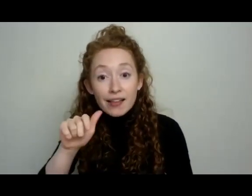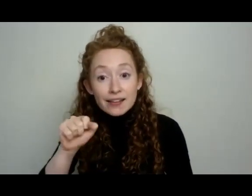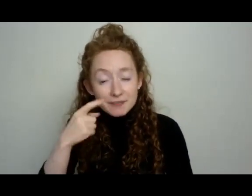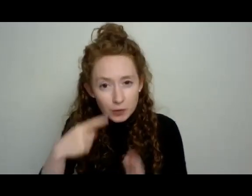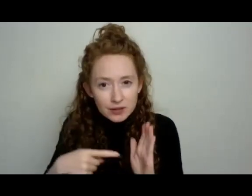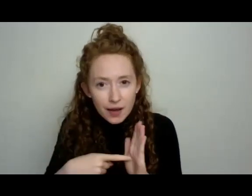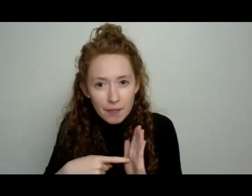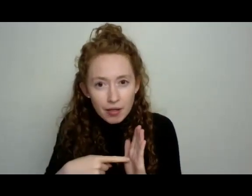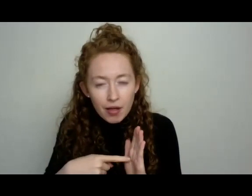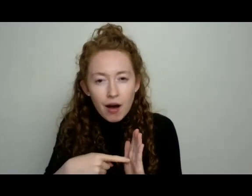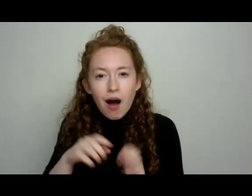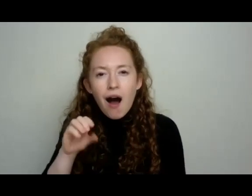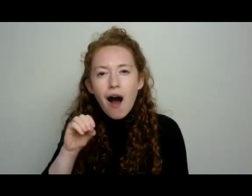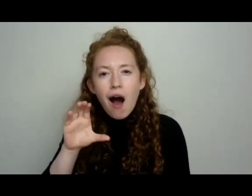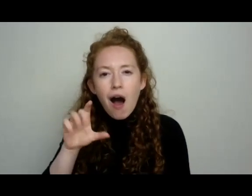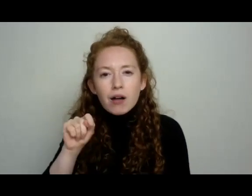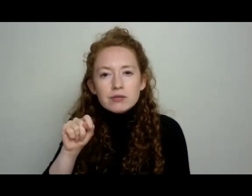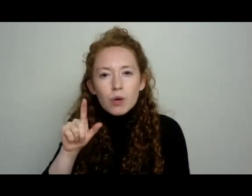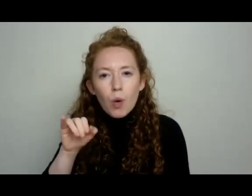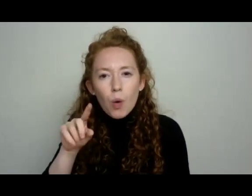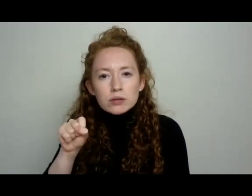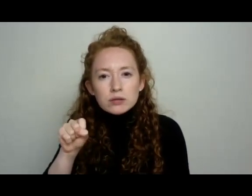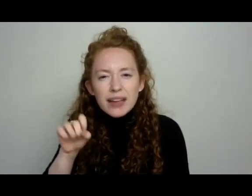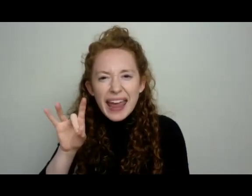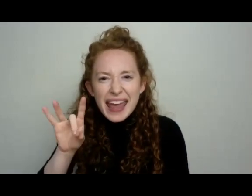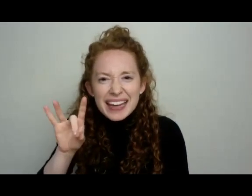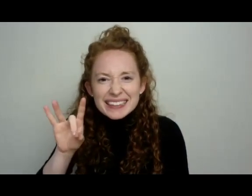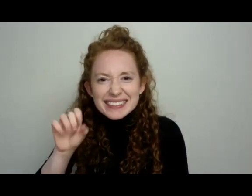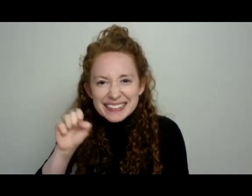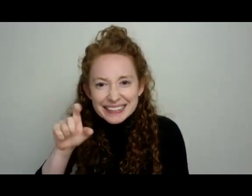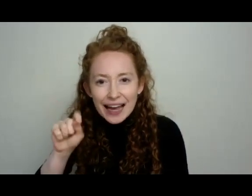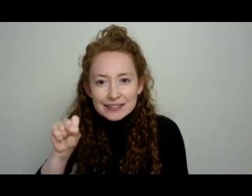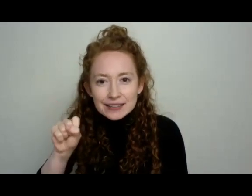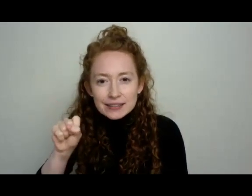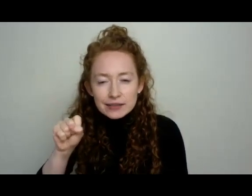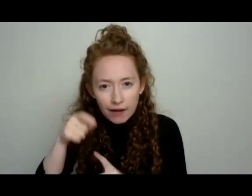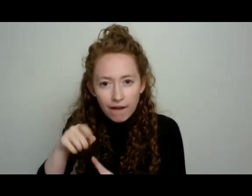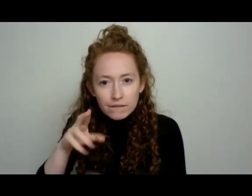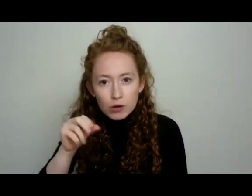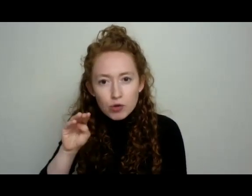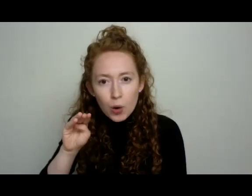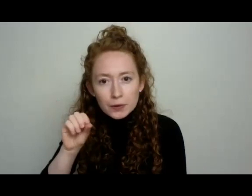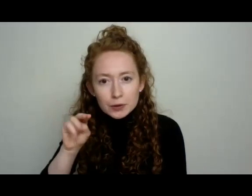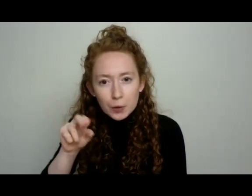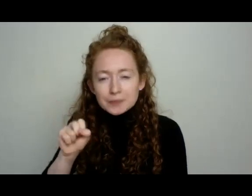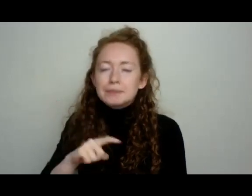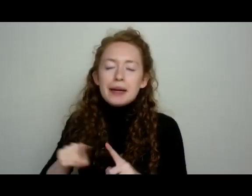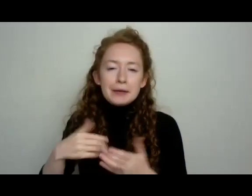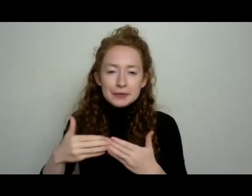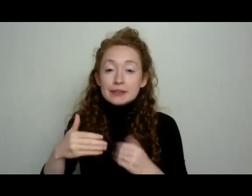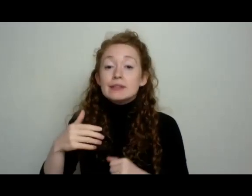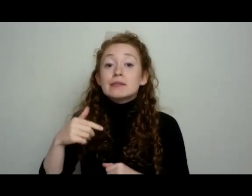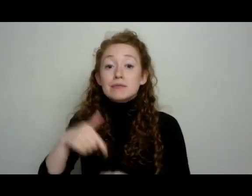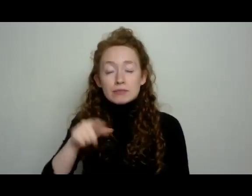are octoploids. They have eight sets of homologous chromosomes, but these triploids have